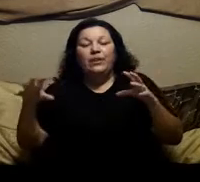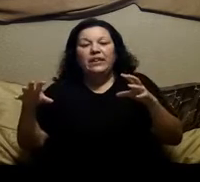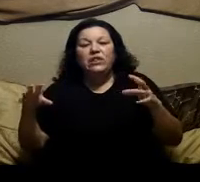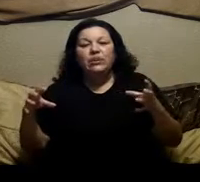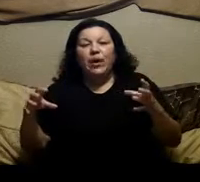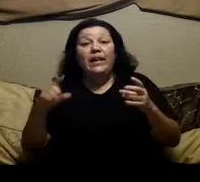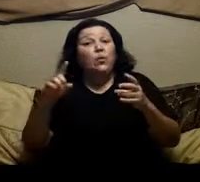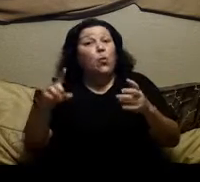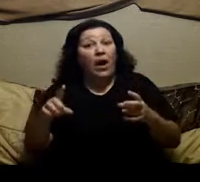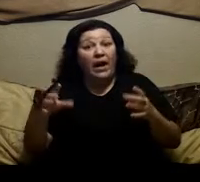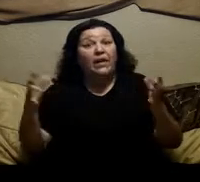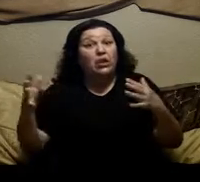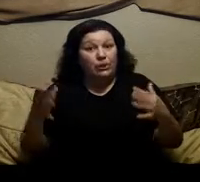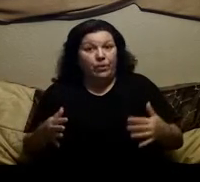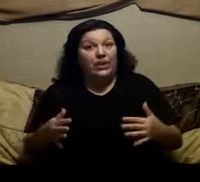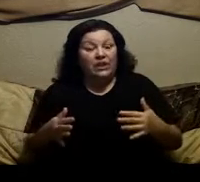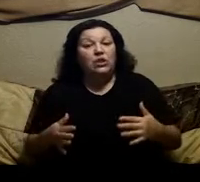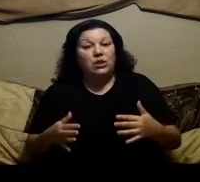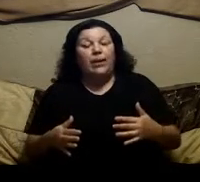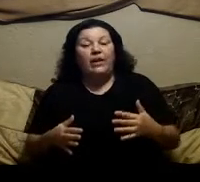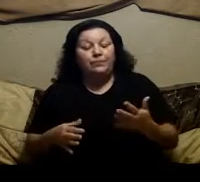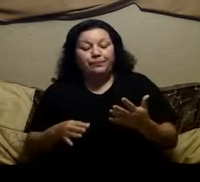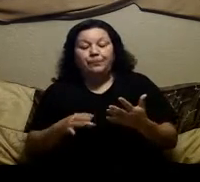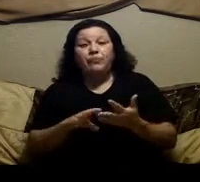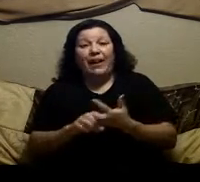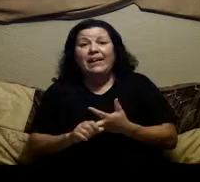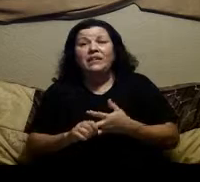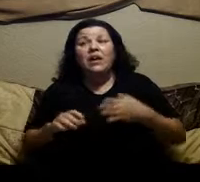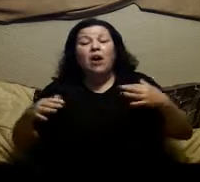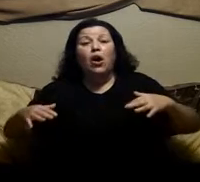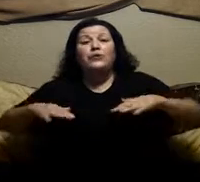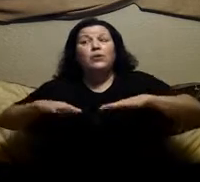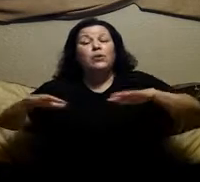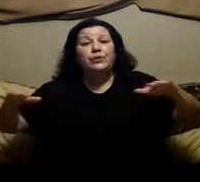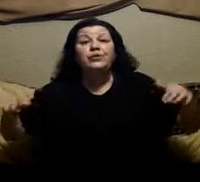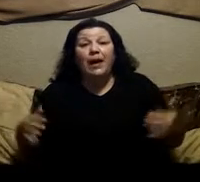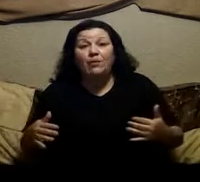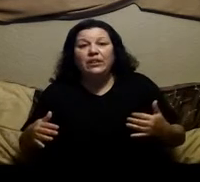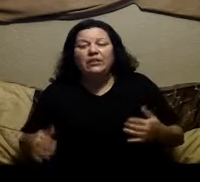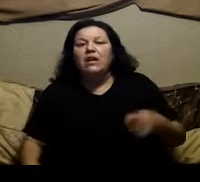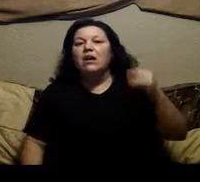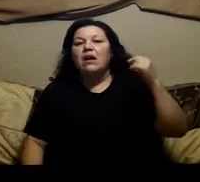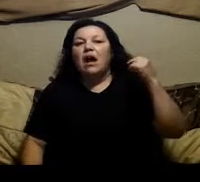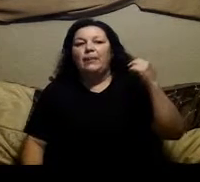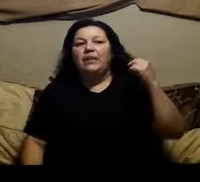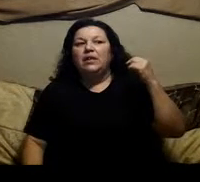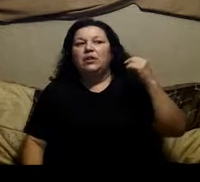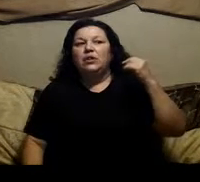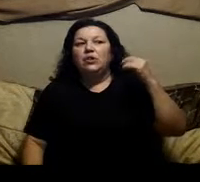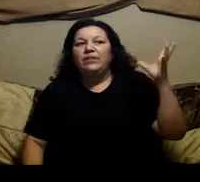you're putting into your body and why you're putting it into your body and also your surroundings i mean do you